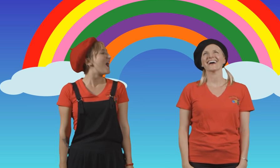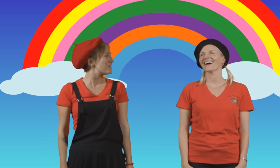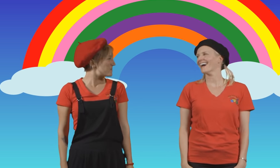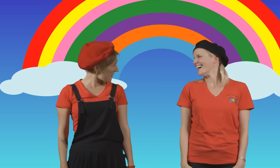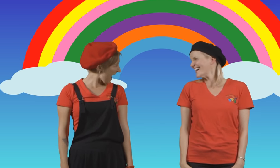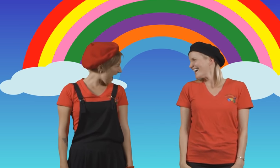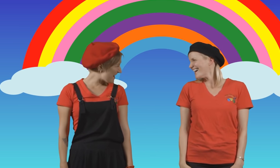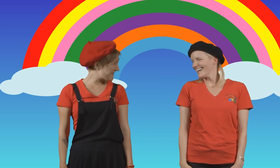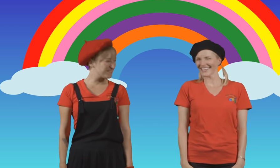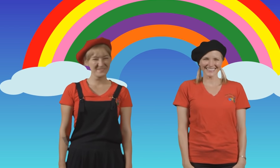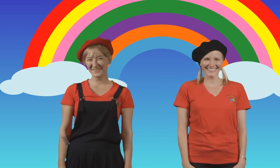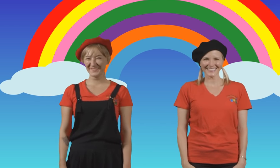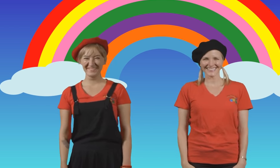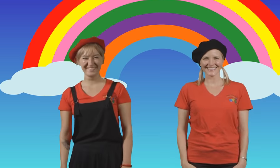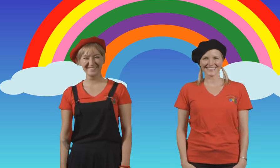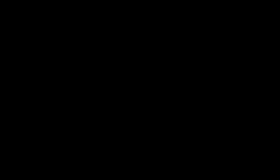I can sing a rainbow, sing a rainbow too. I can sing a Thank you.